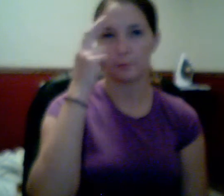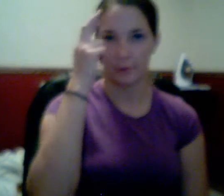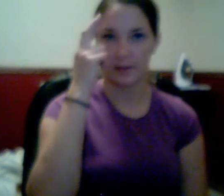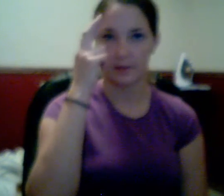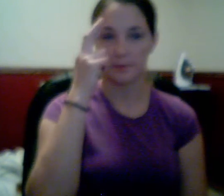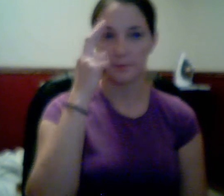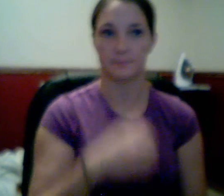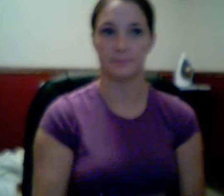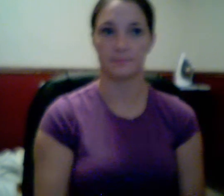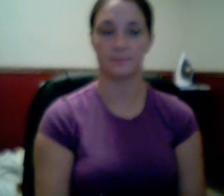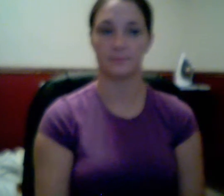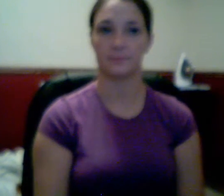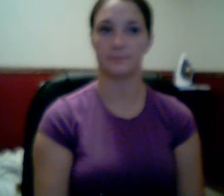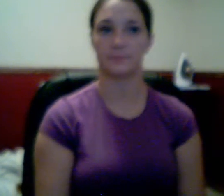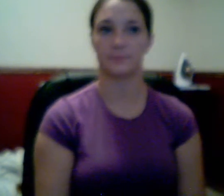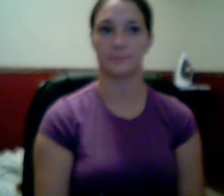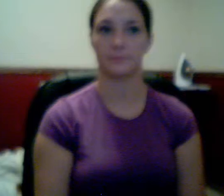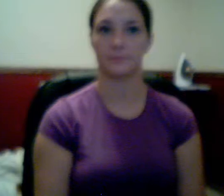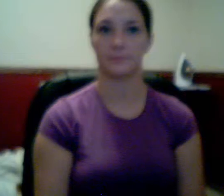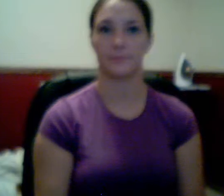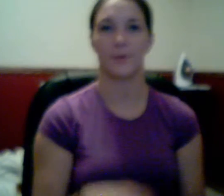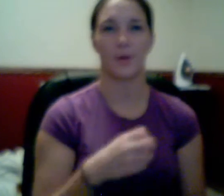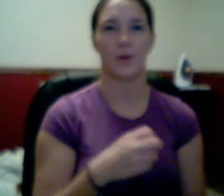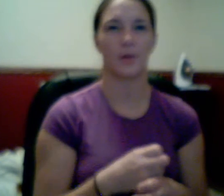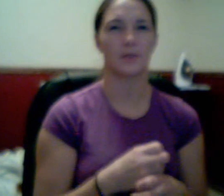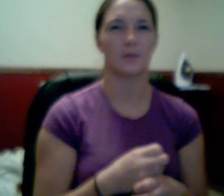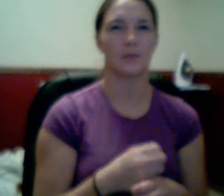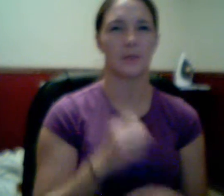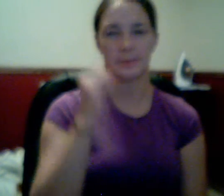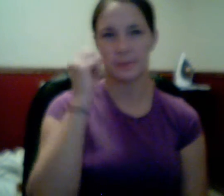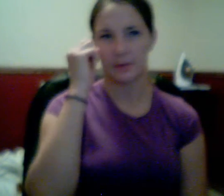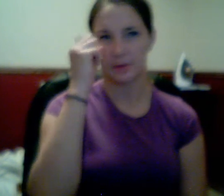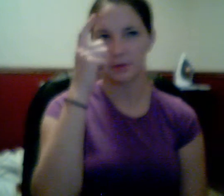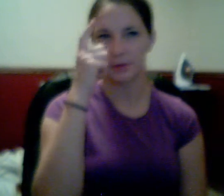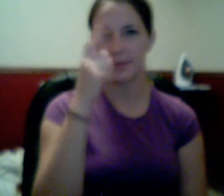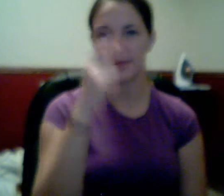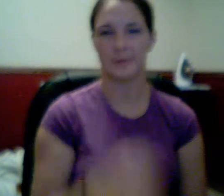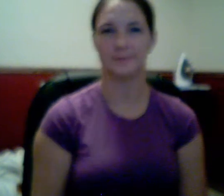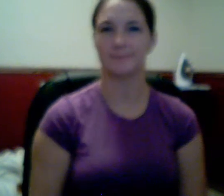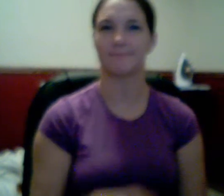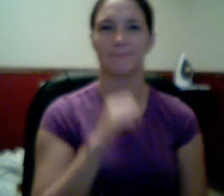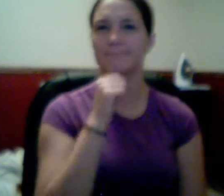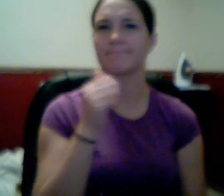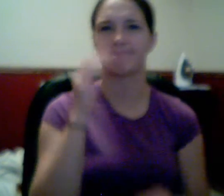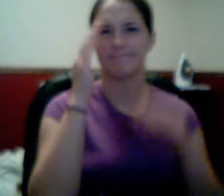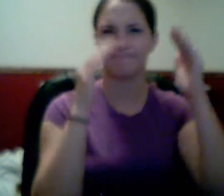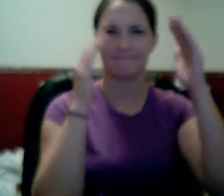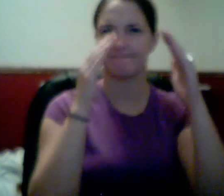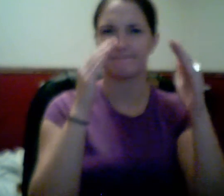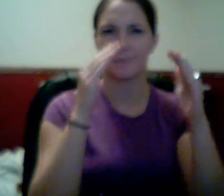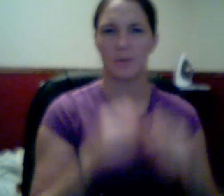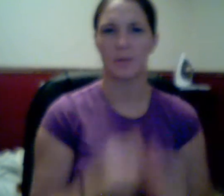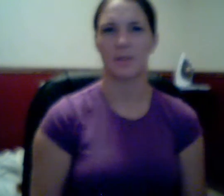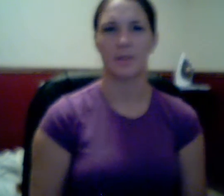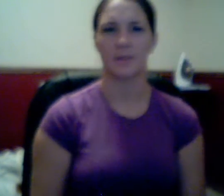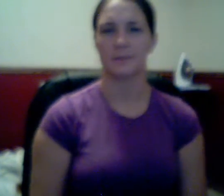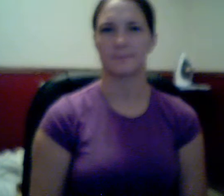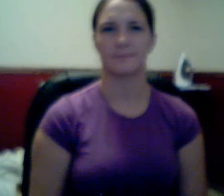that's still getting big. You have a hard time understanding what an imaginary number is. Don't worry about it too much, you're have an entire different lesson that all we deal with are these